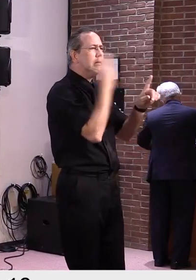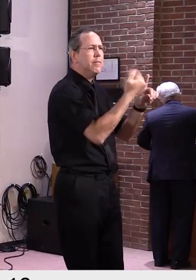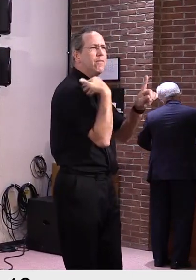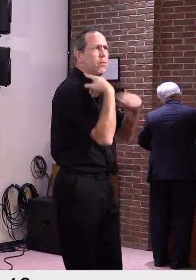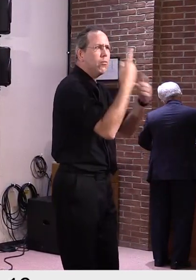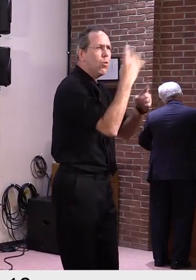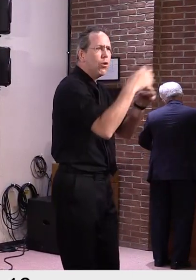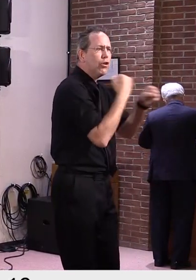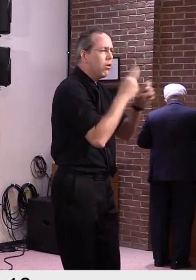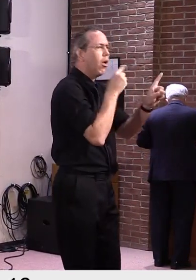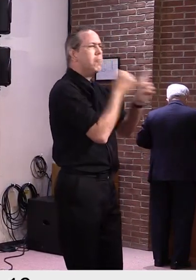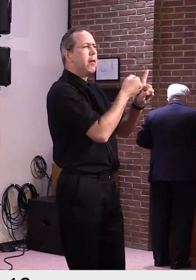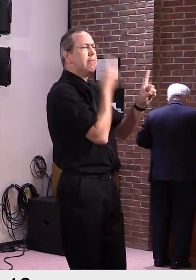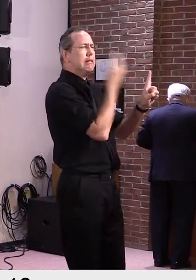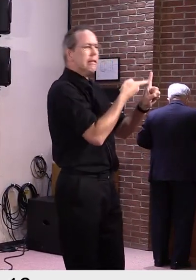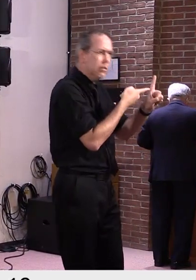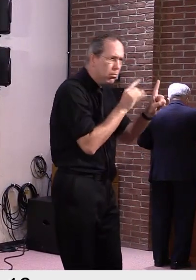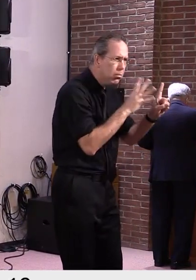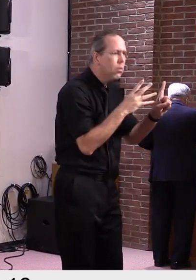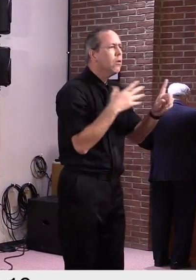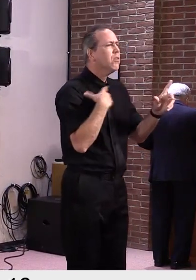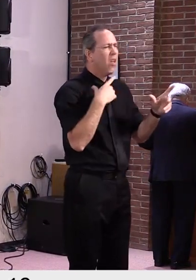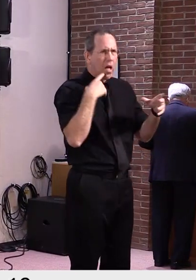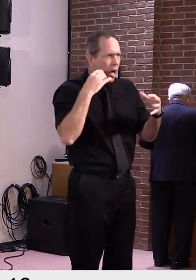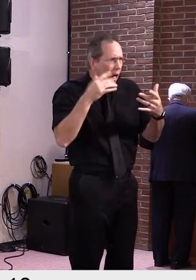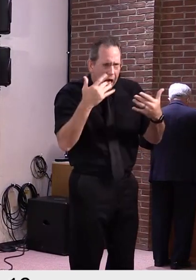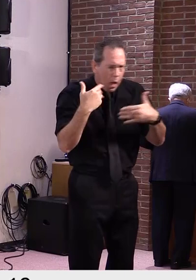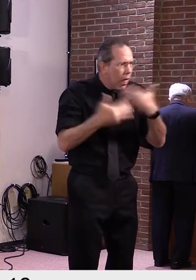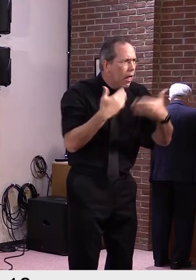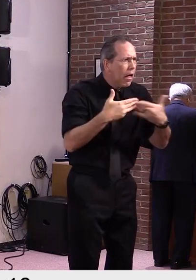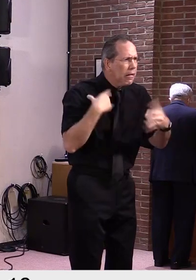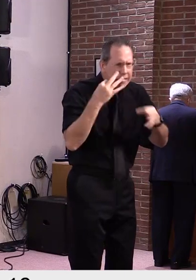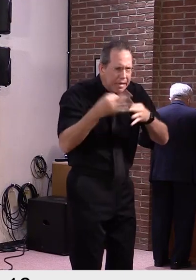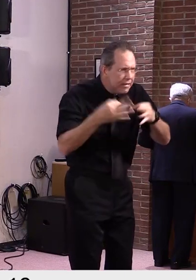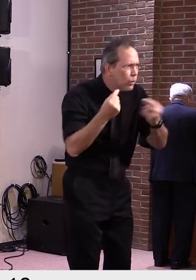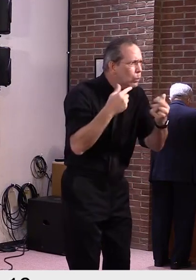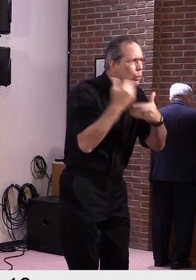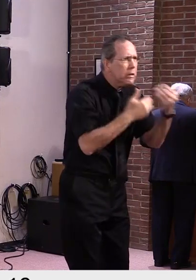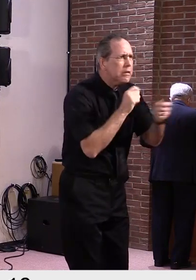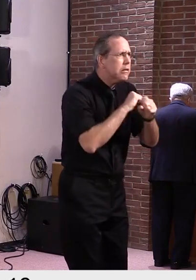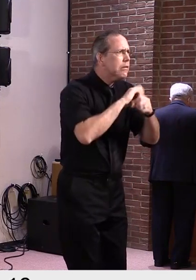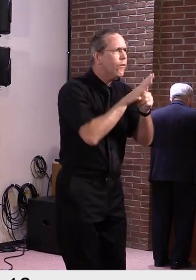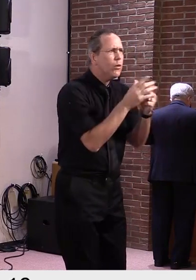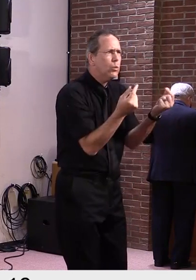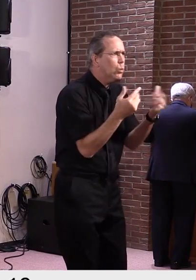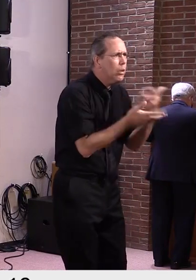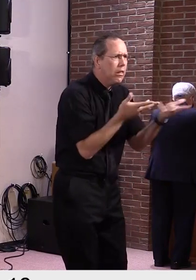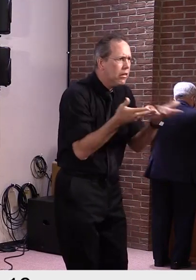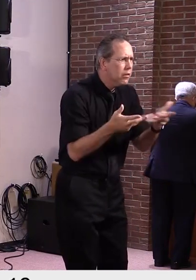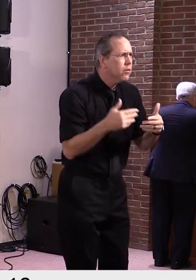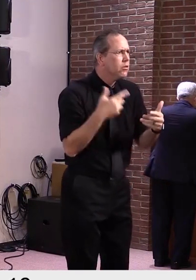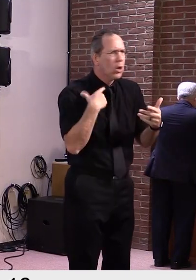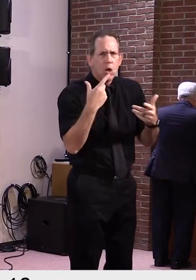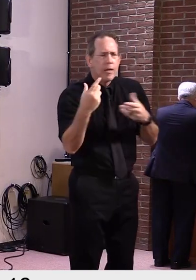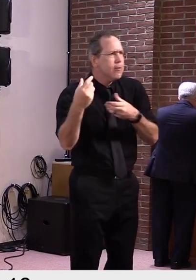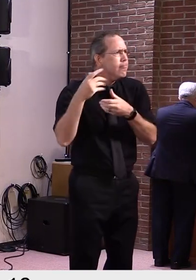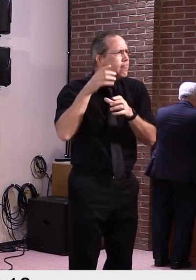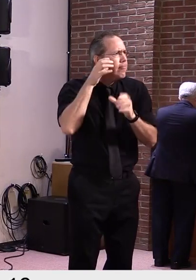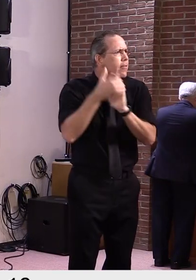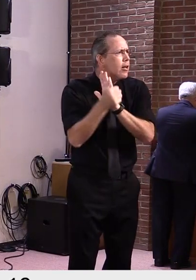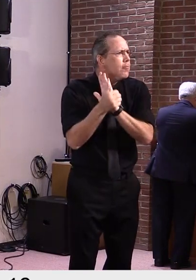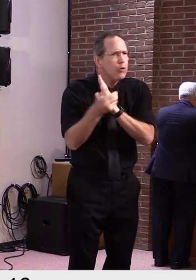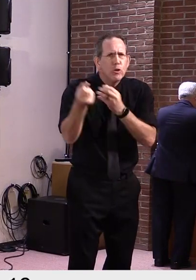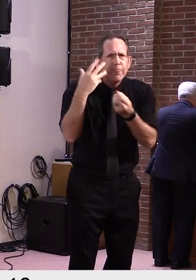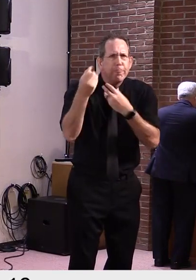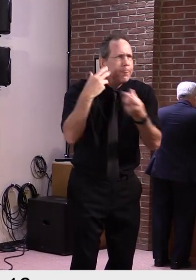which are impacting the health care systems of neighboring states like New York and Massachusetts. What's important